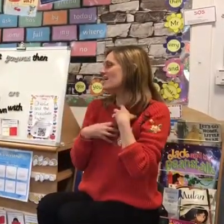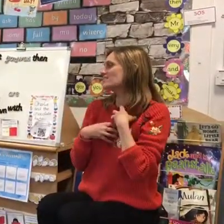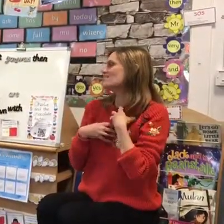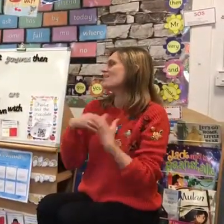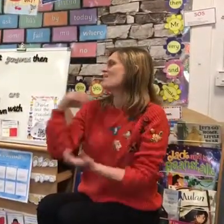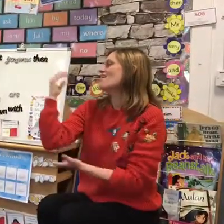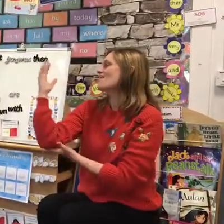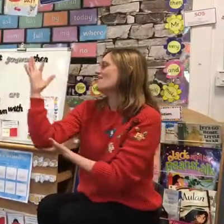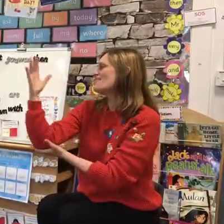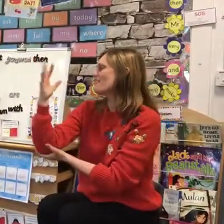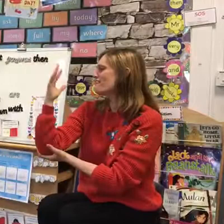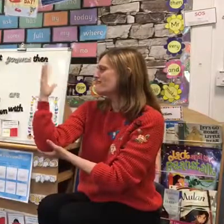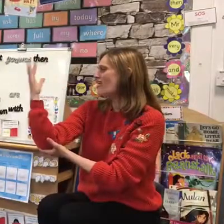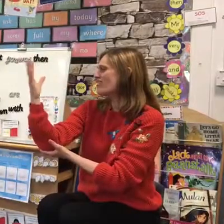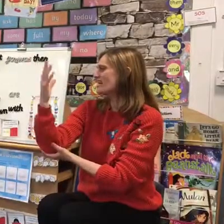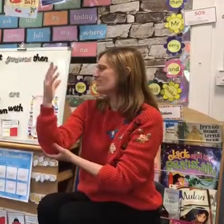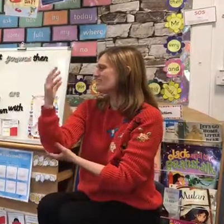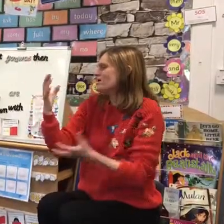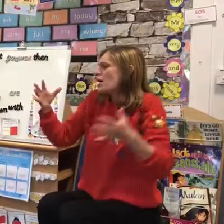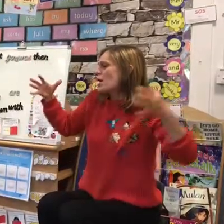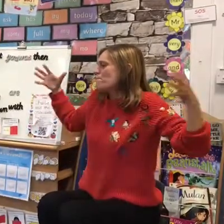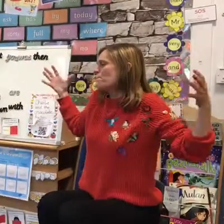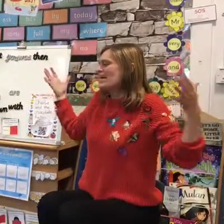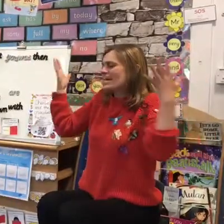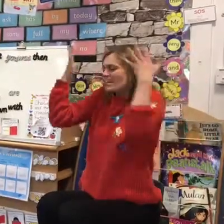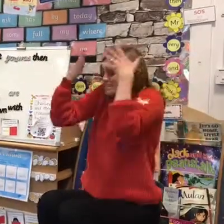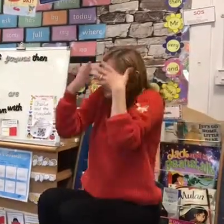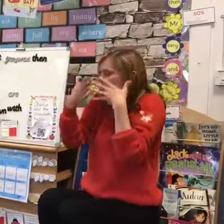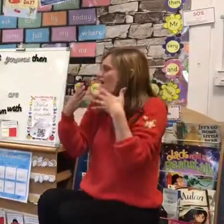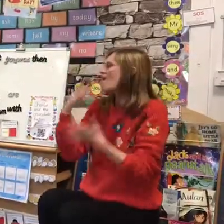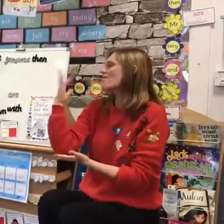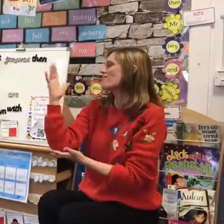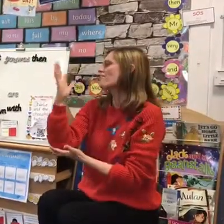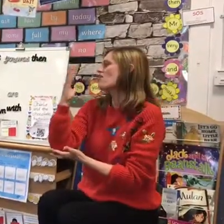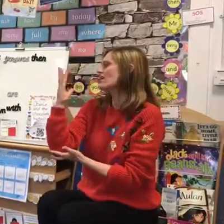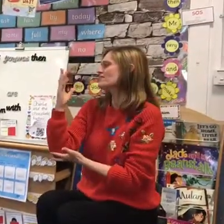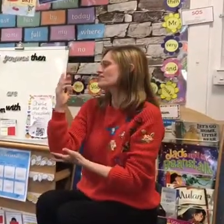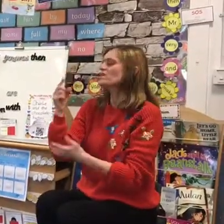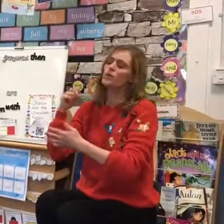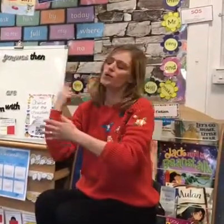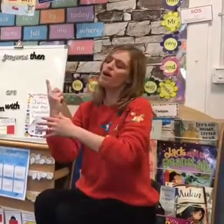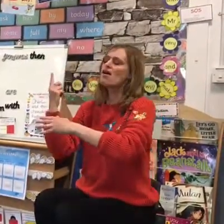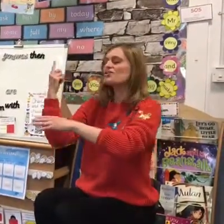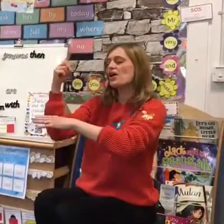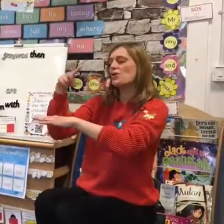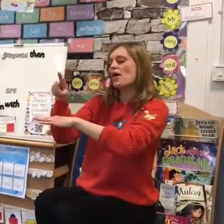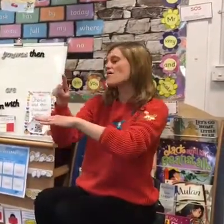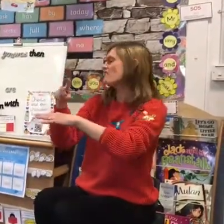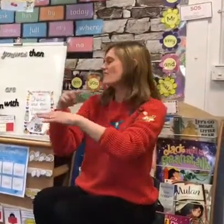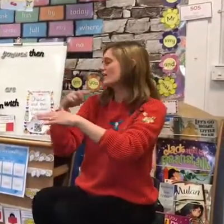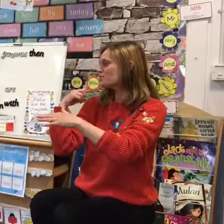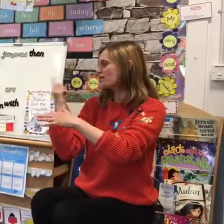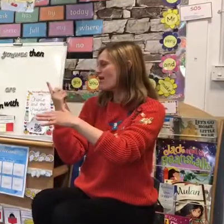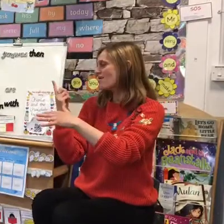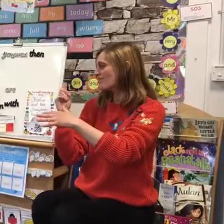scared. Uh-oh, a forest, a big dark forest. We can't go over it. We can't